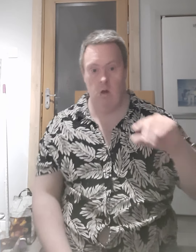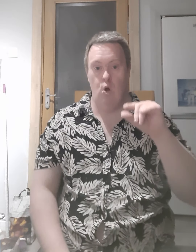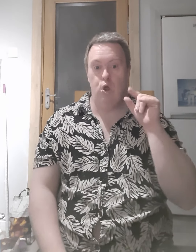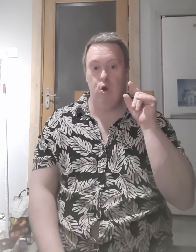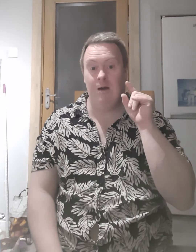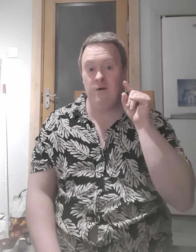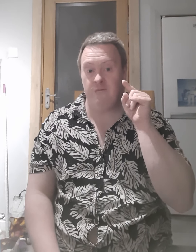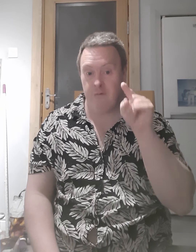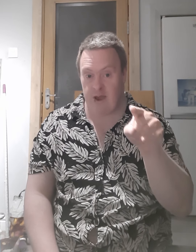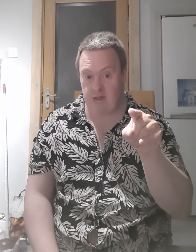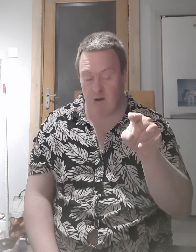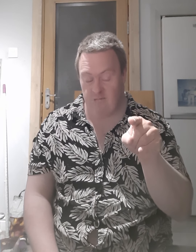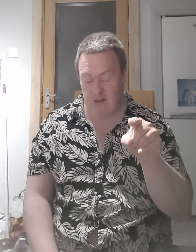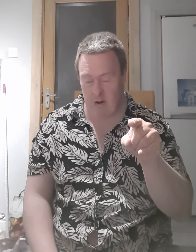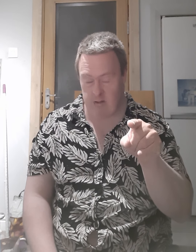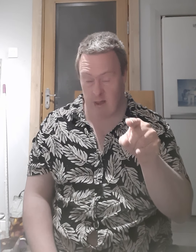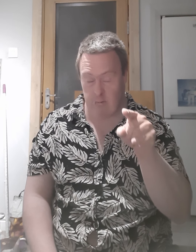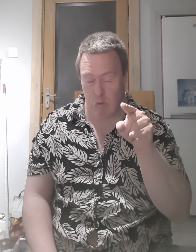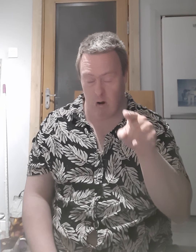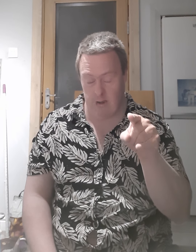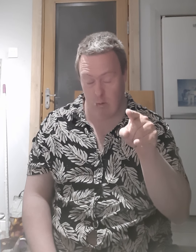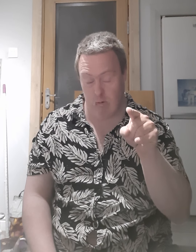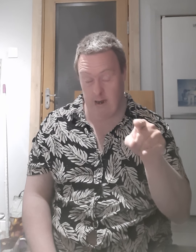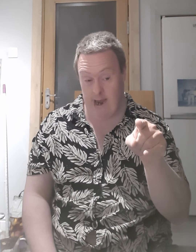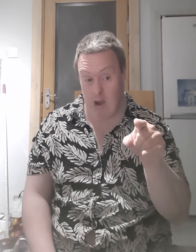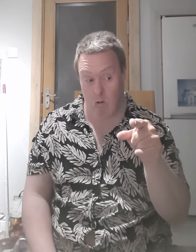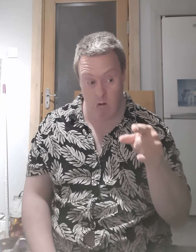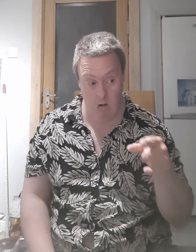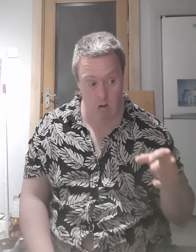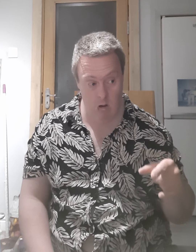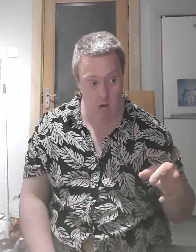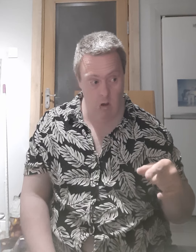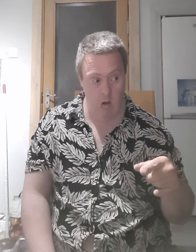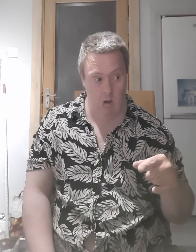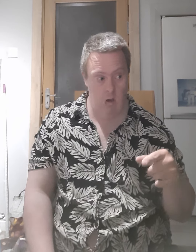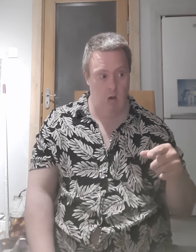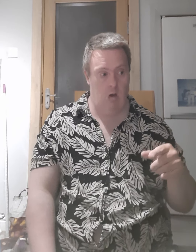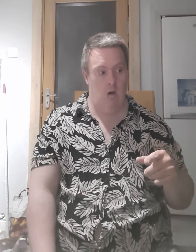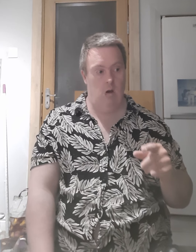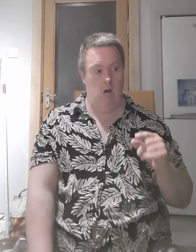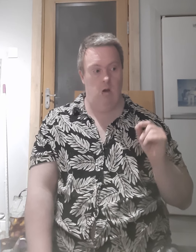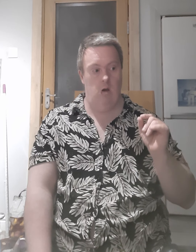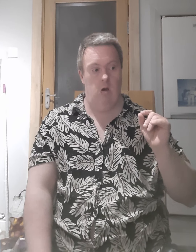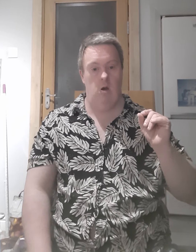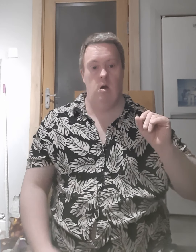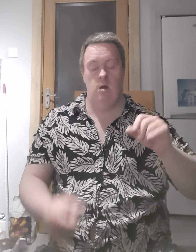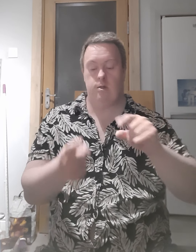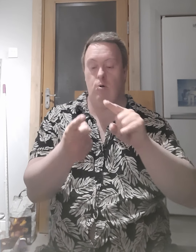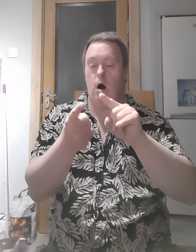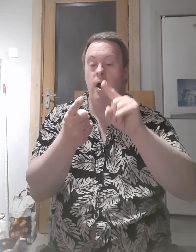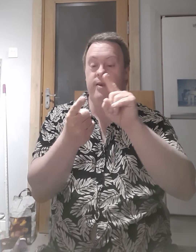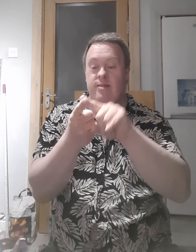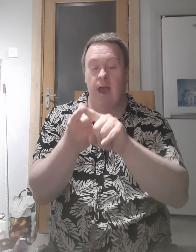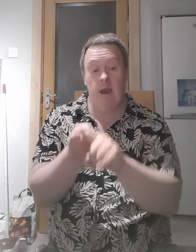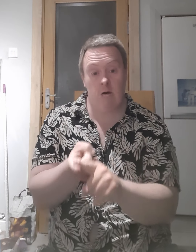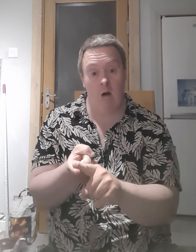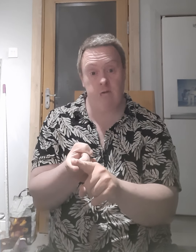you never freeze my videos and running it right now so I need the helicopter